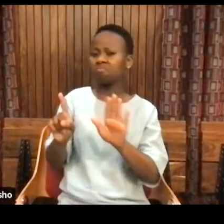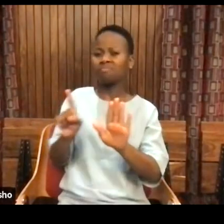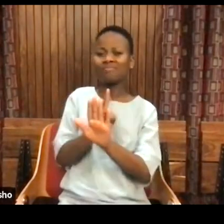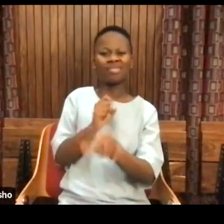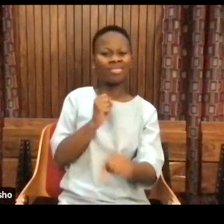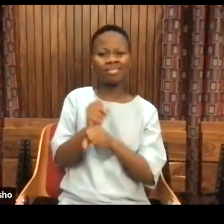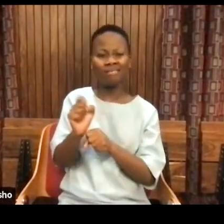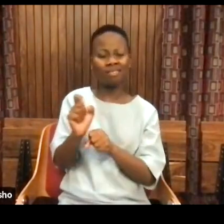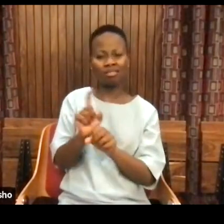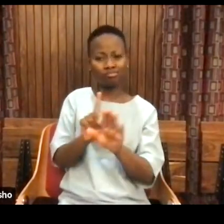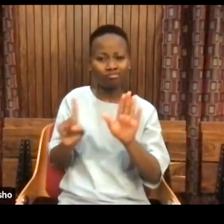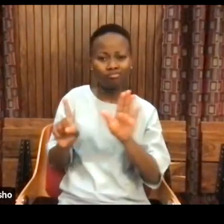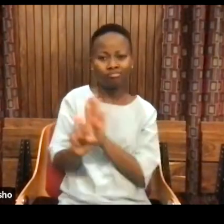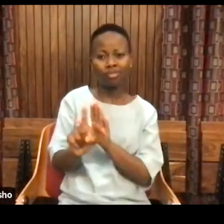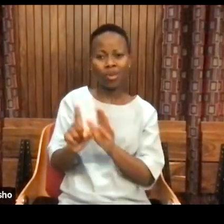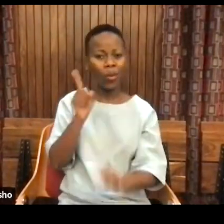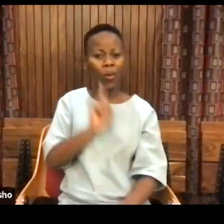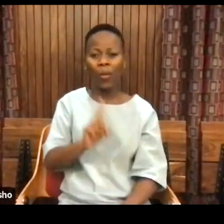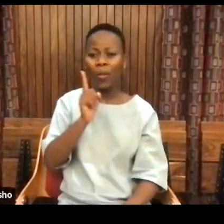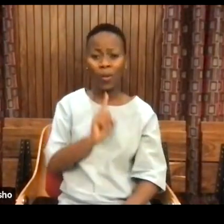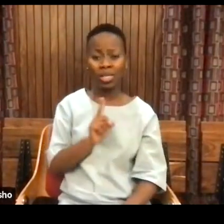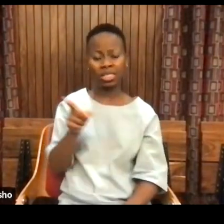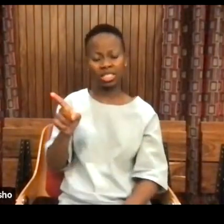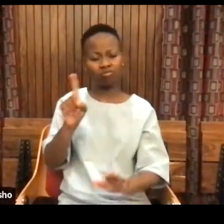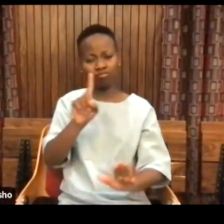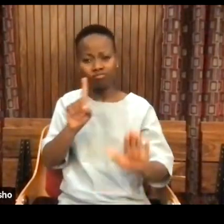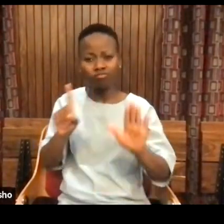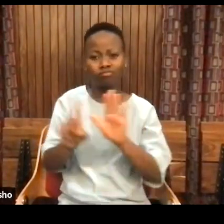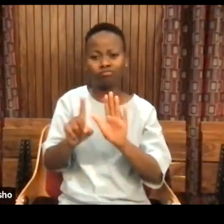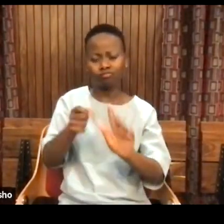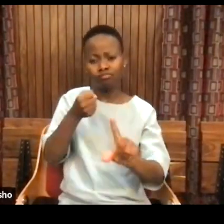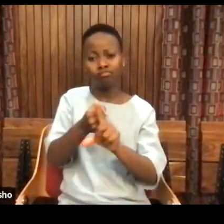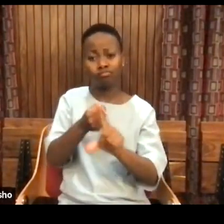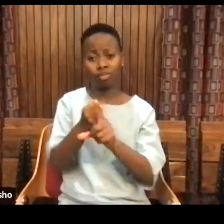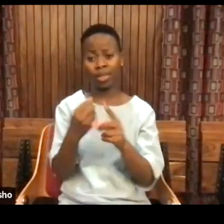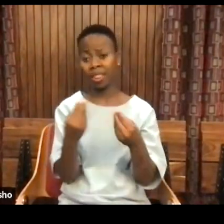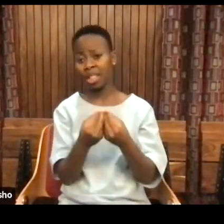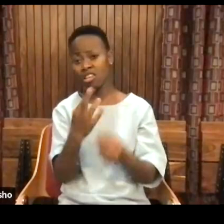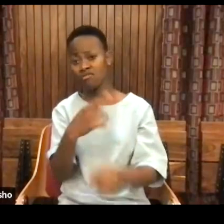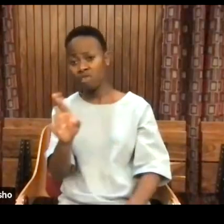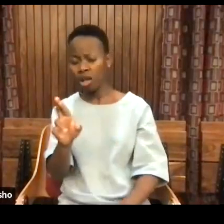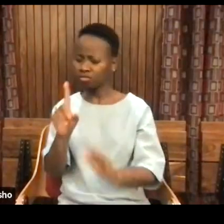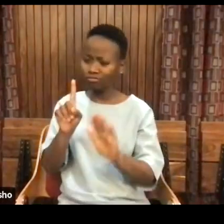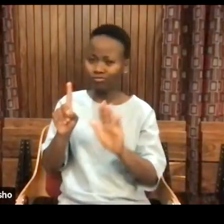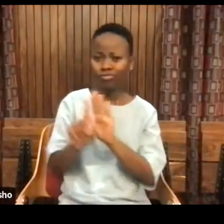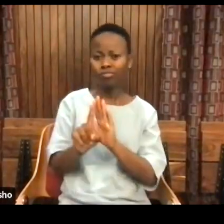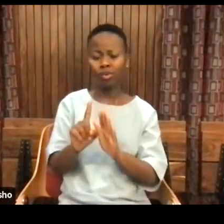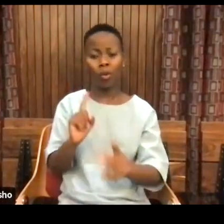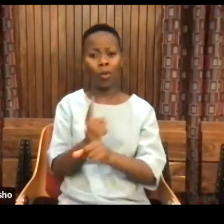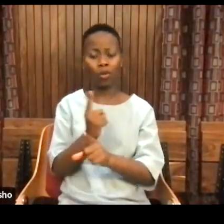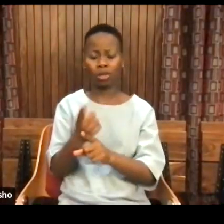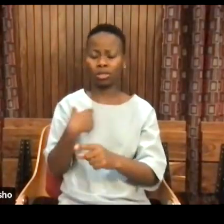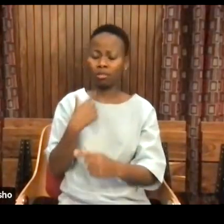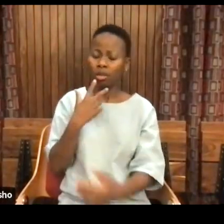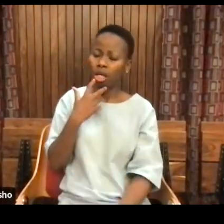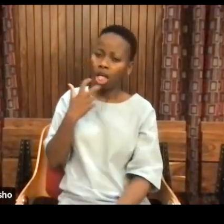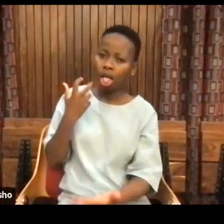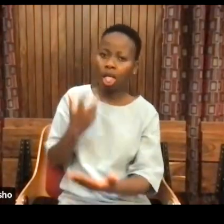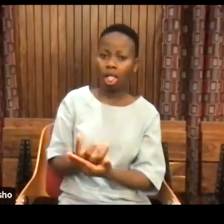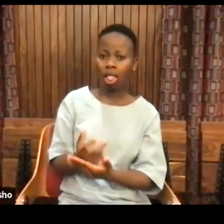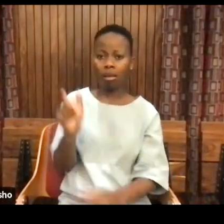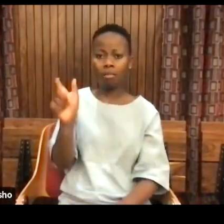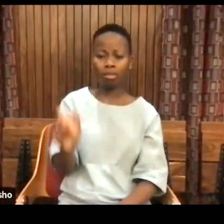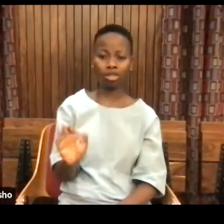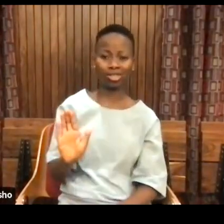fight for what is right, was something that was nothing short of inspiring. And you could